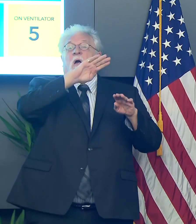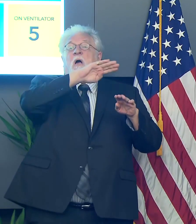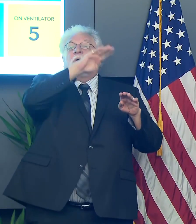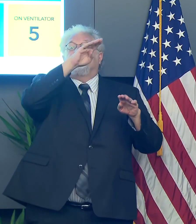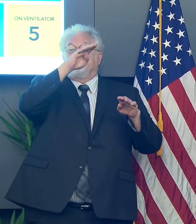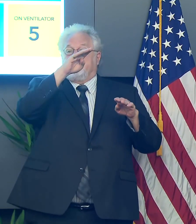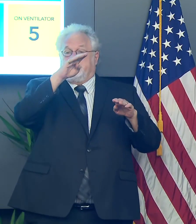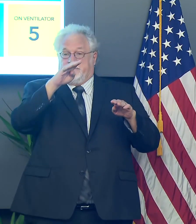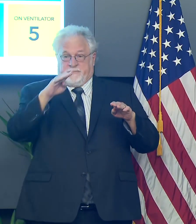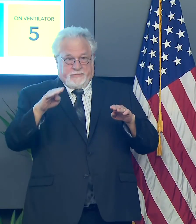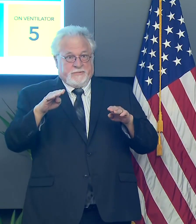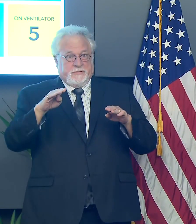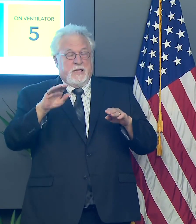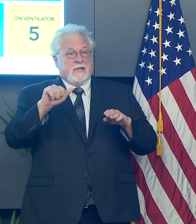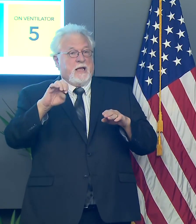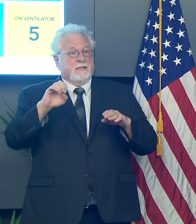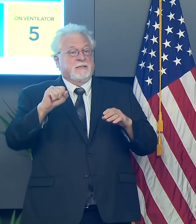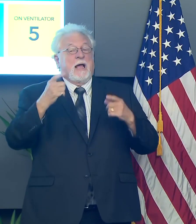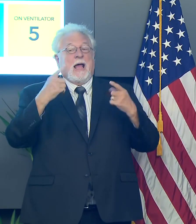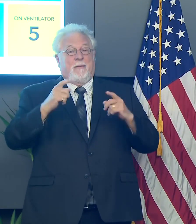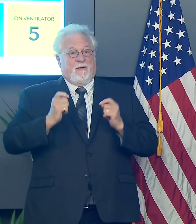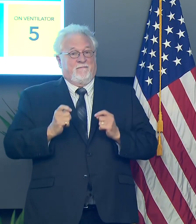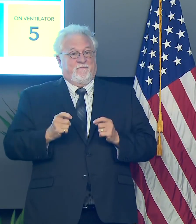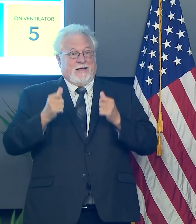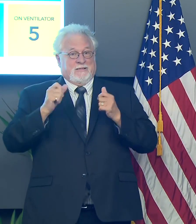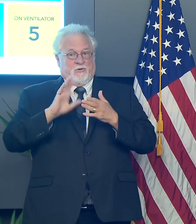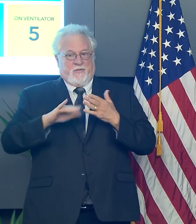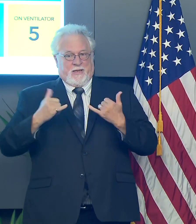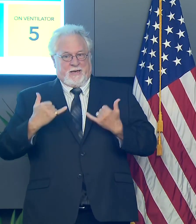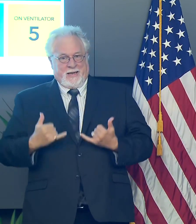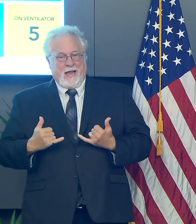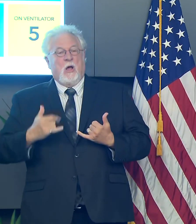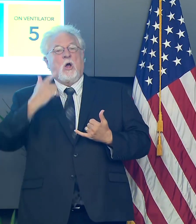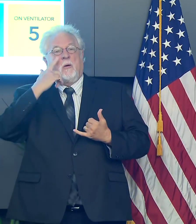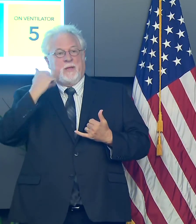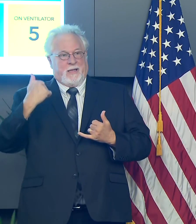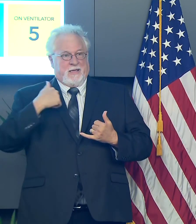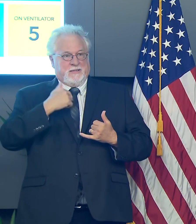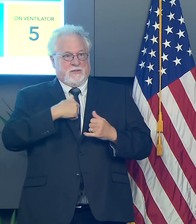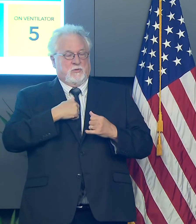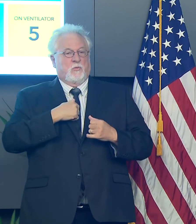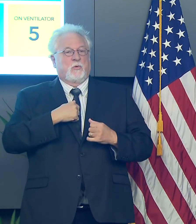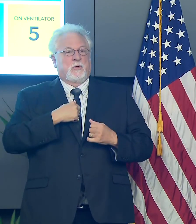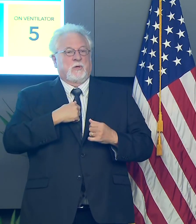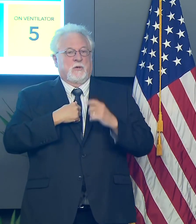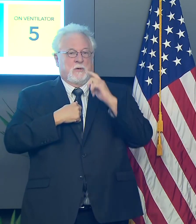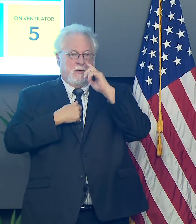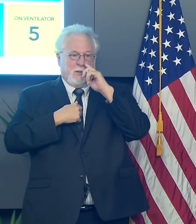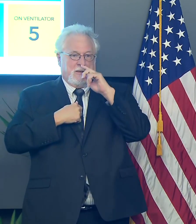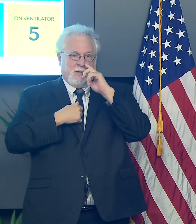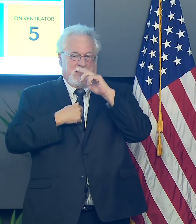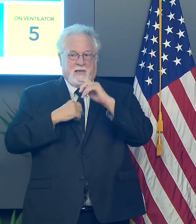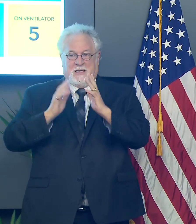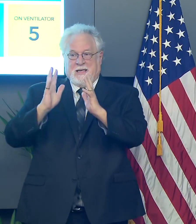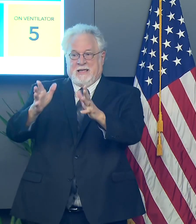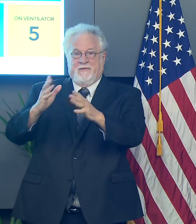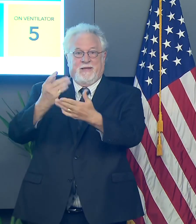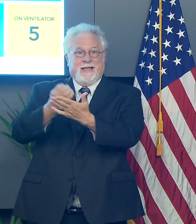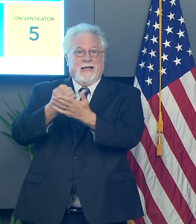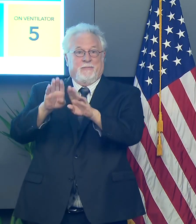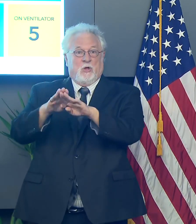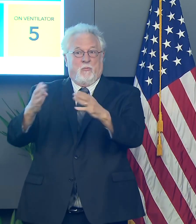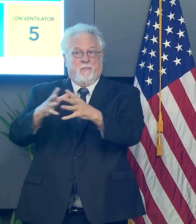uh, in cases. It happened much faster than it's happening now. And that's because we're, we're leaving open as much of our economy as